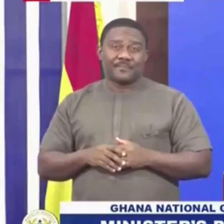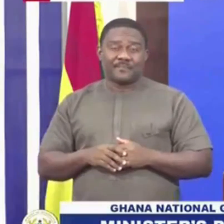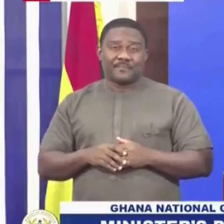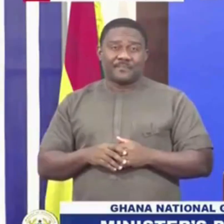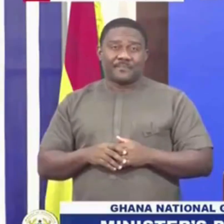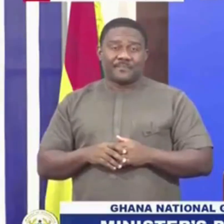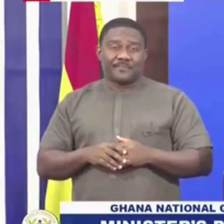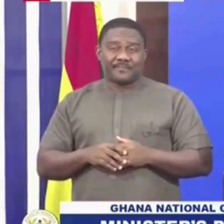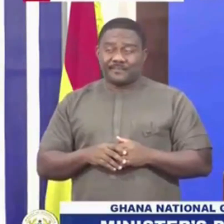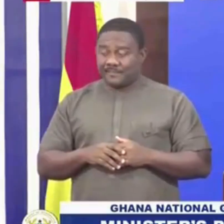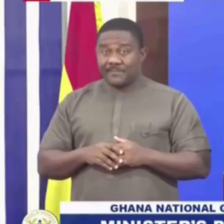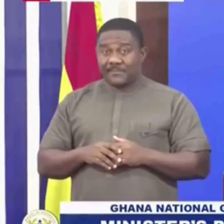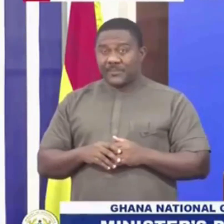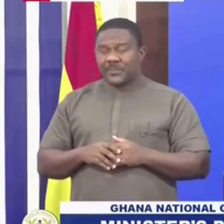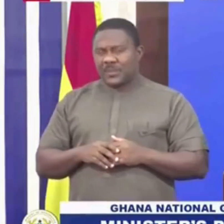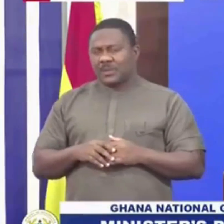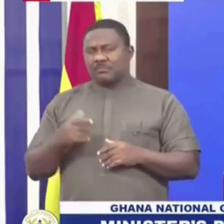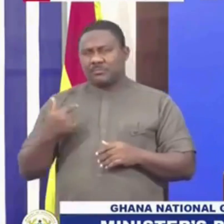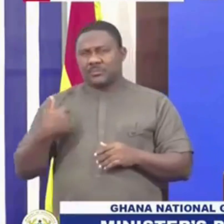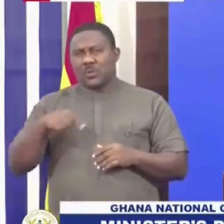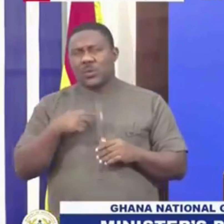and certainly, cost savings are there.